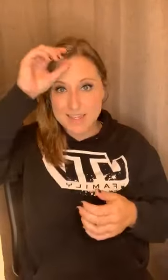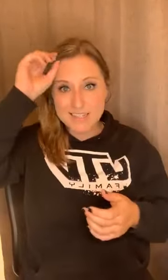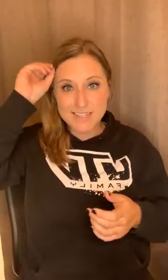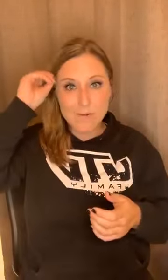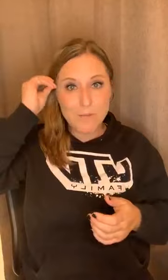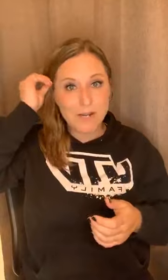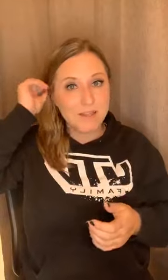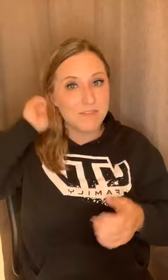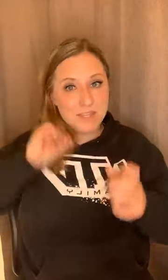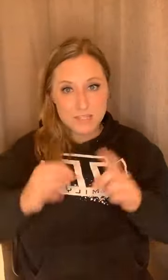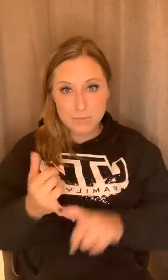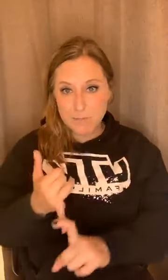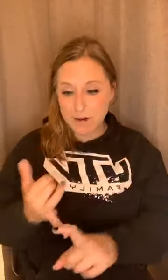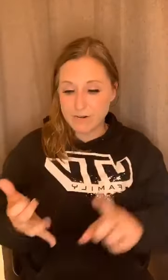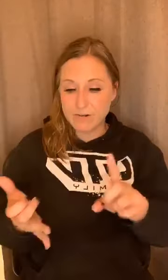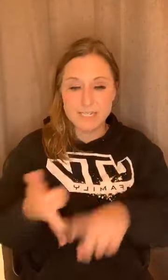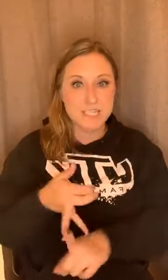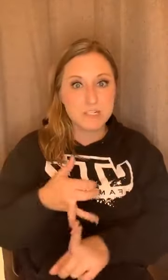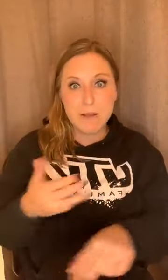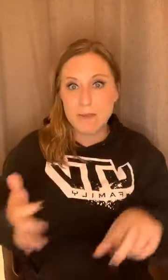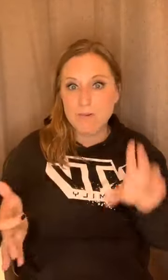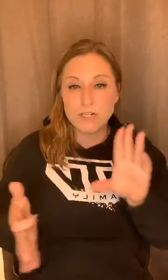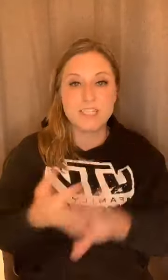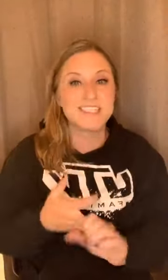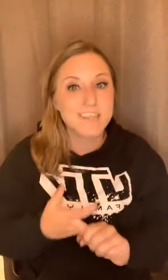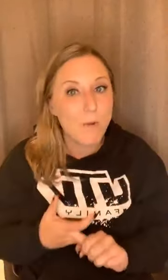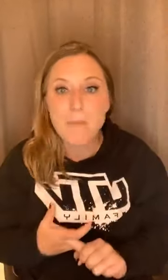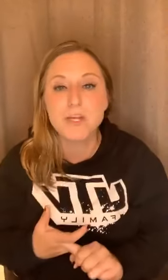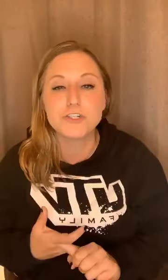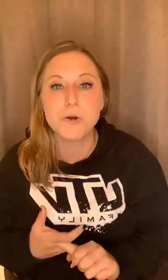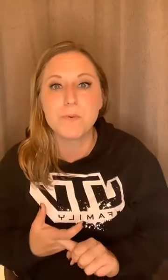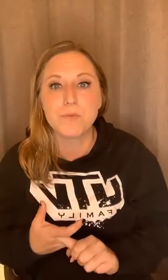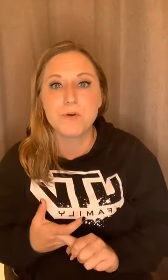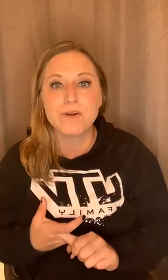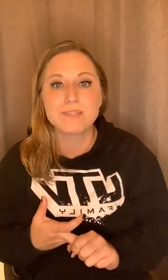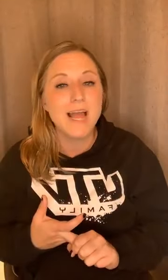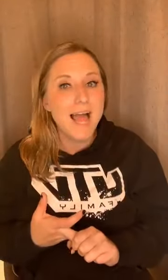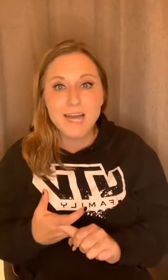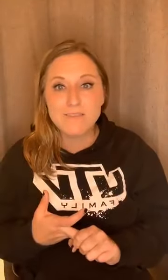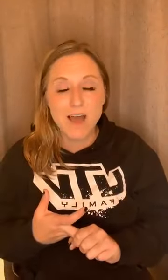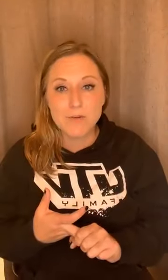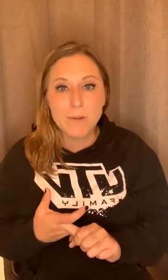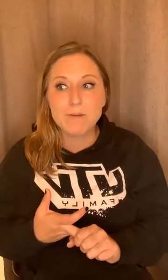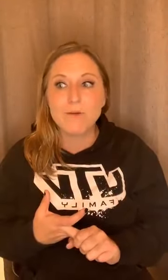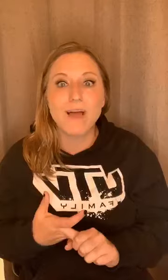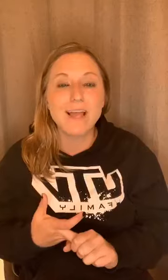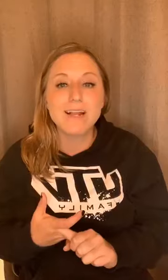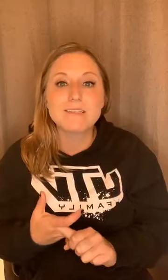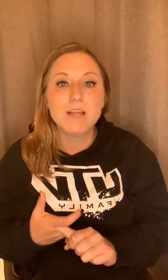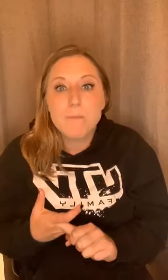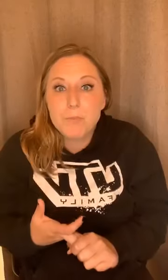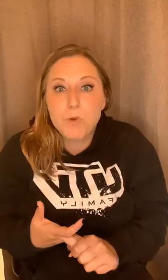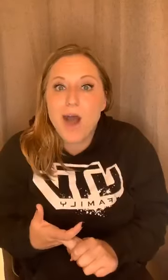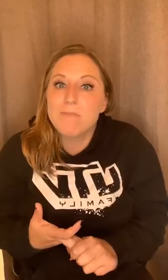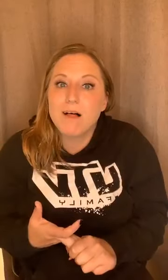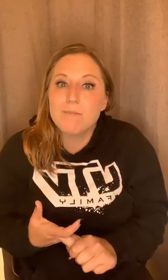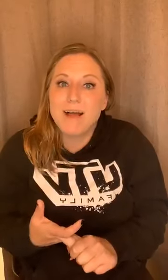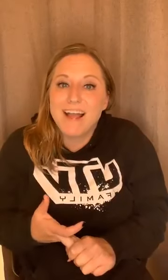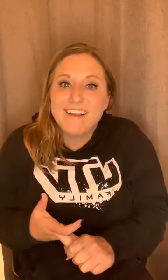this is how I want to live. These are my priorities. These are my boundaries. This is how I'm going to show up in the world. And if other people don't like it, it's not my problem. And